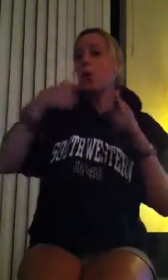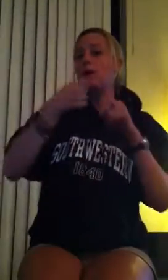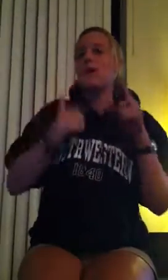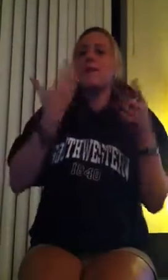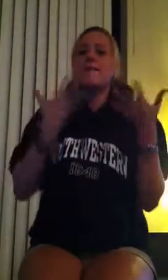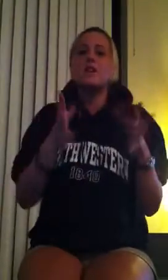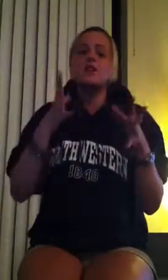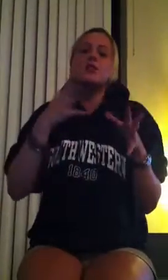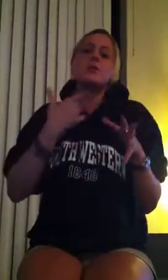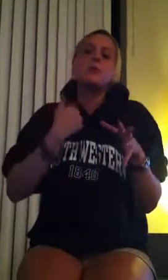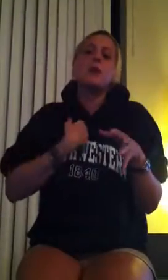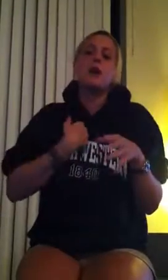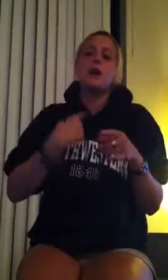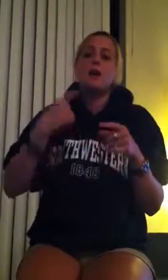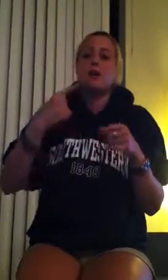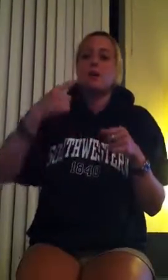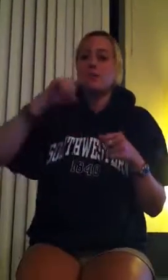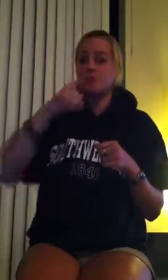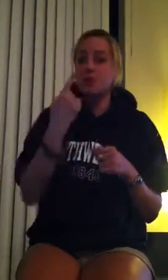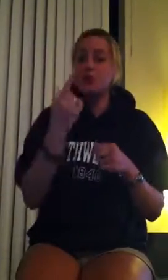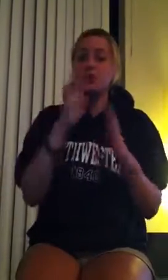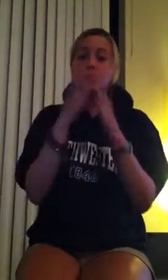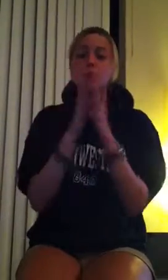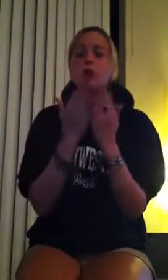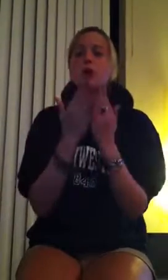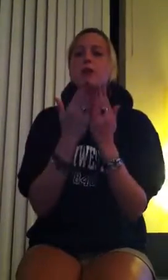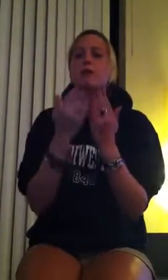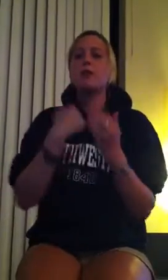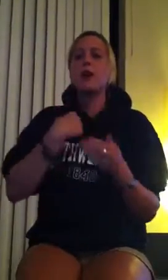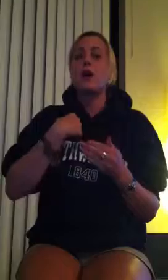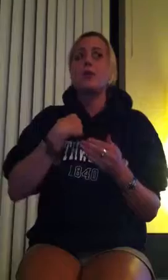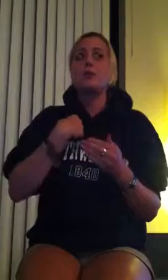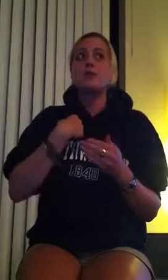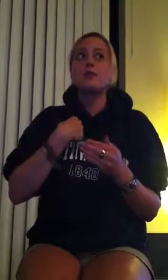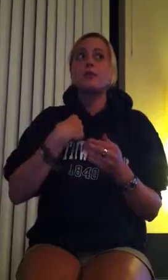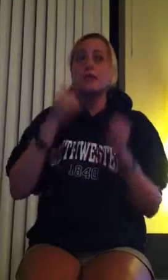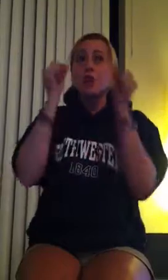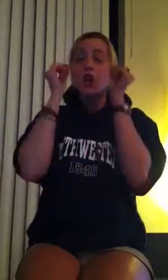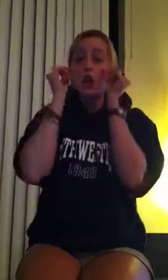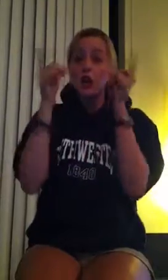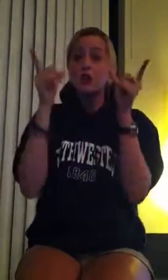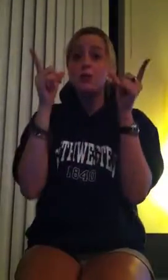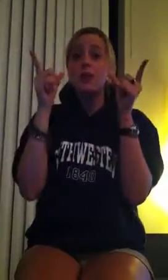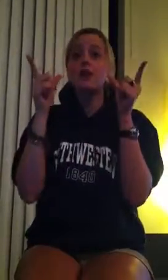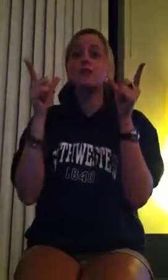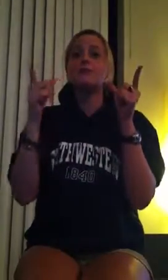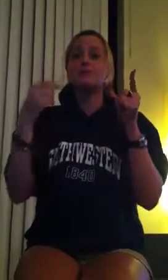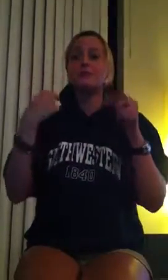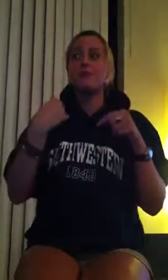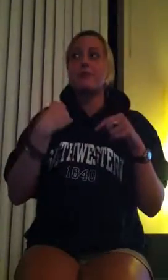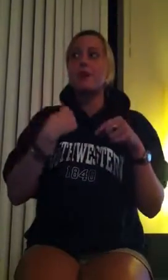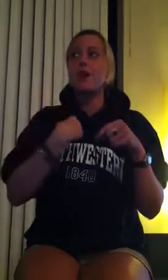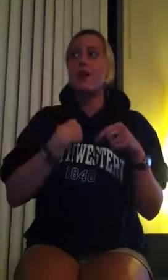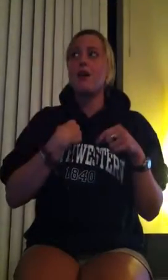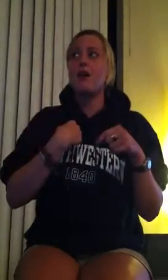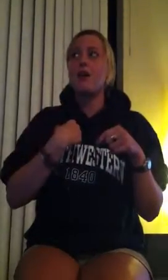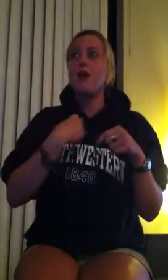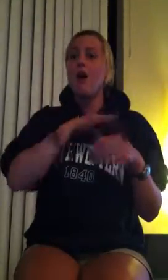courage my mother had to leave her family behind. She saw her mother